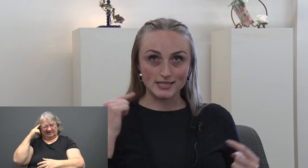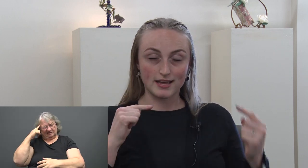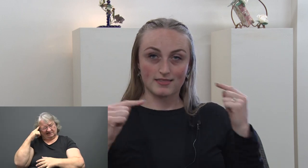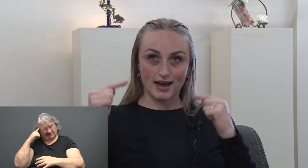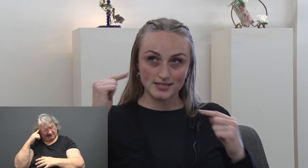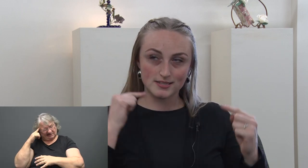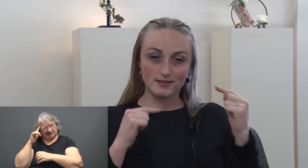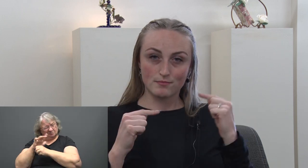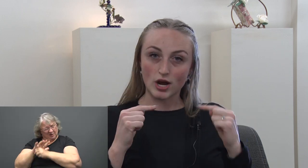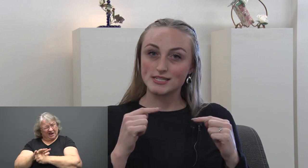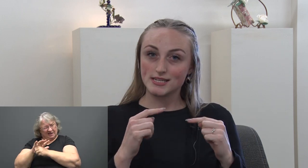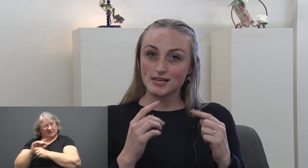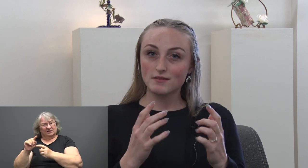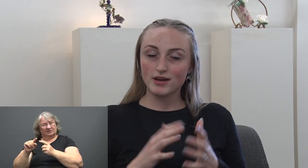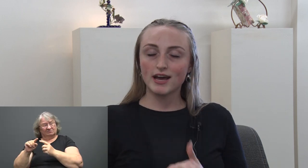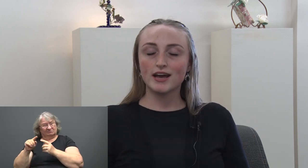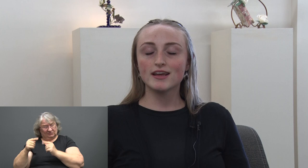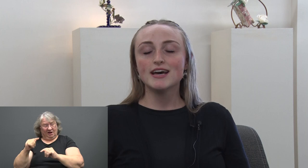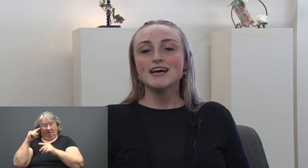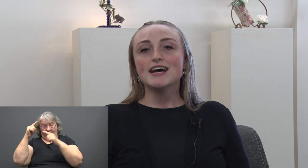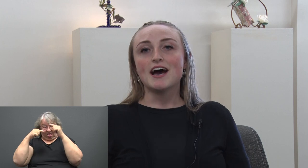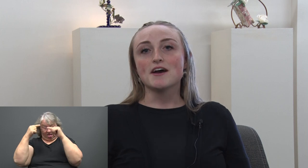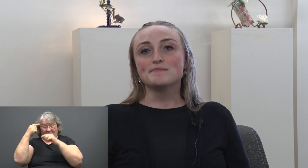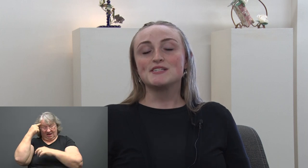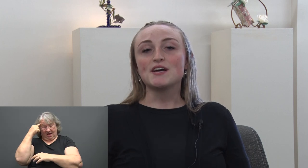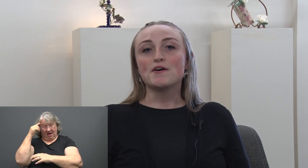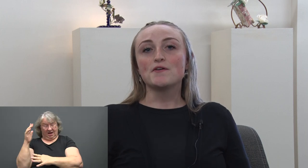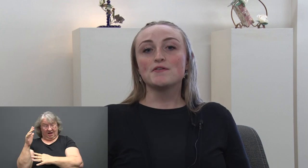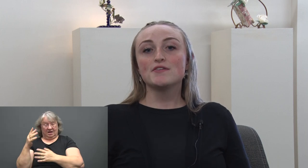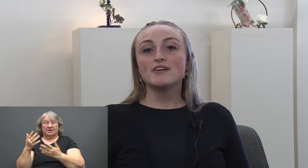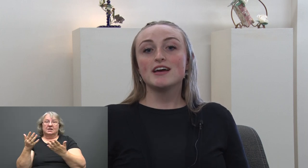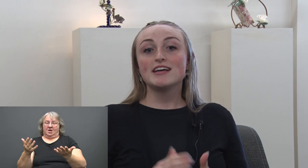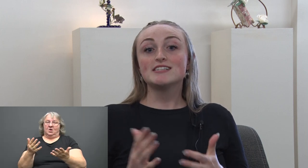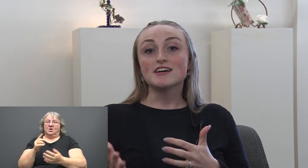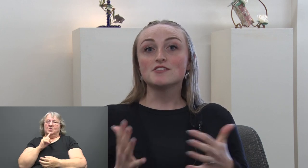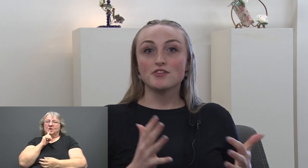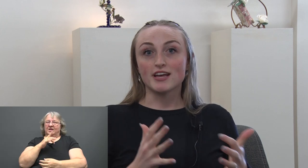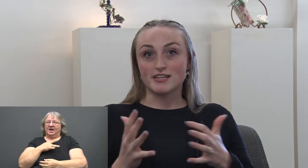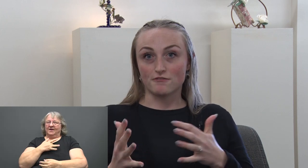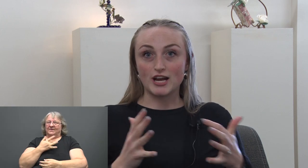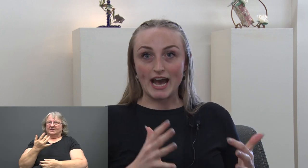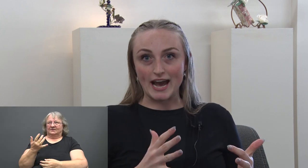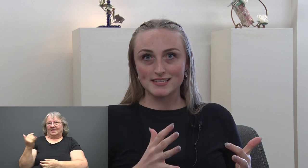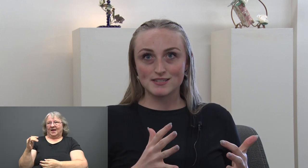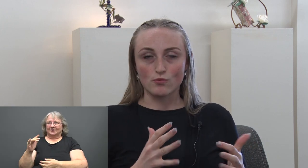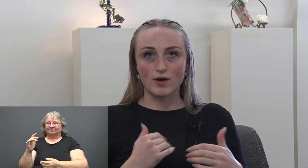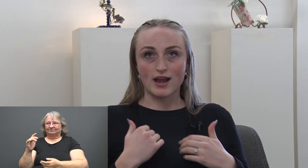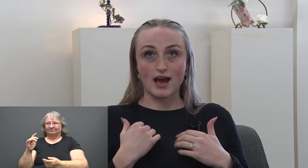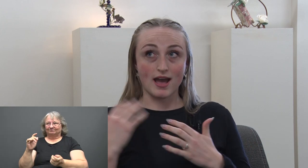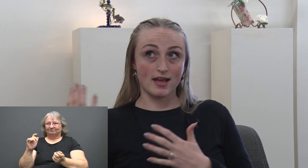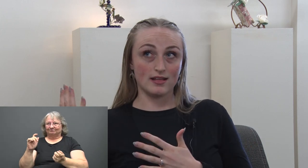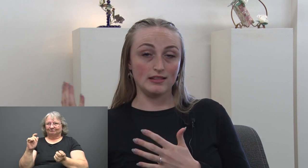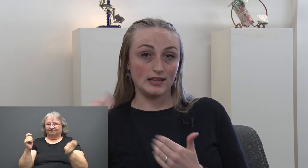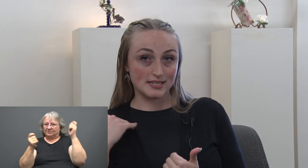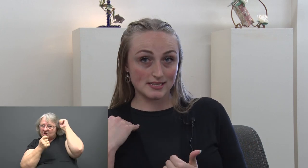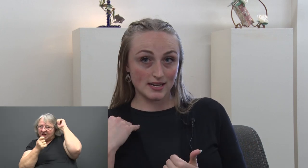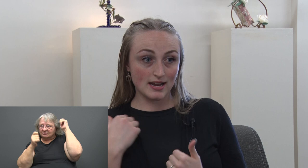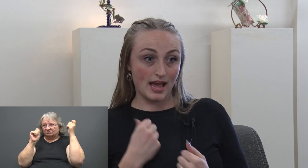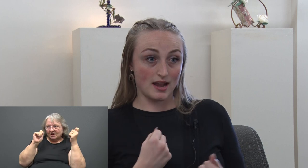to get that processing in my head. So it does feel like different hats when I listen and